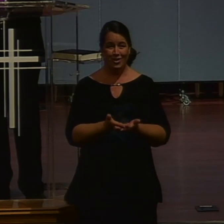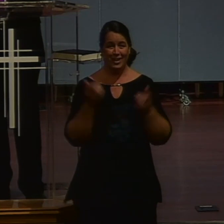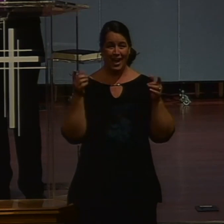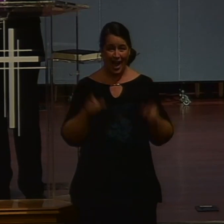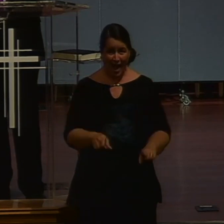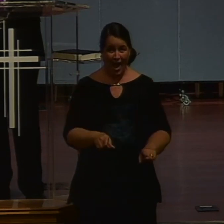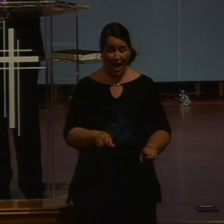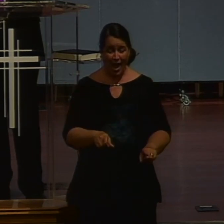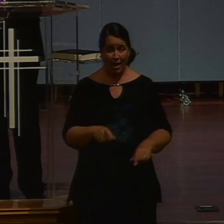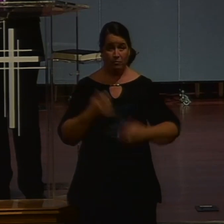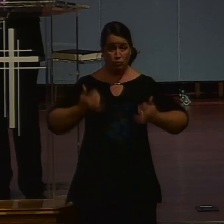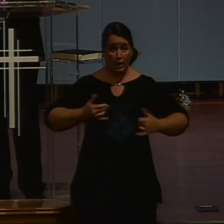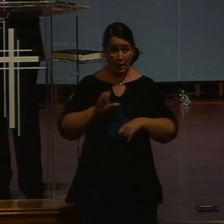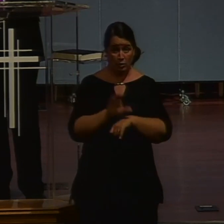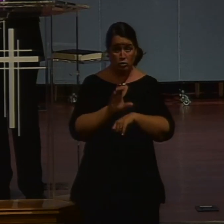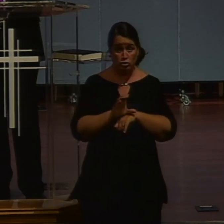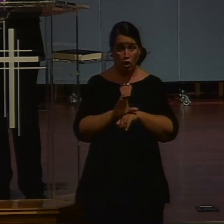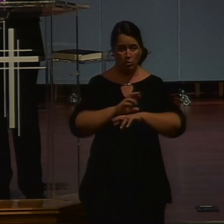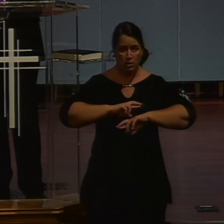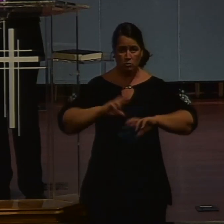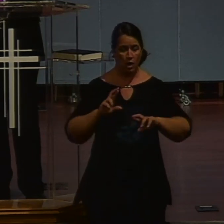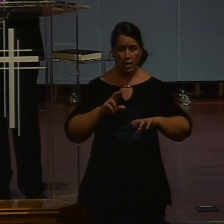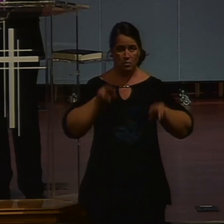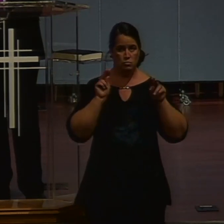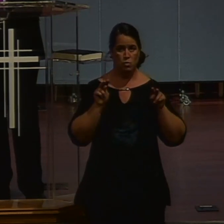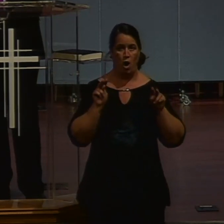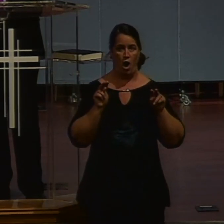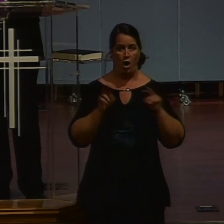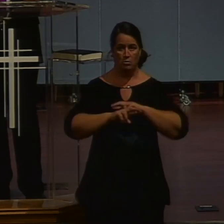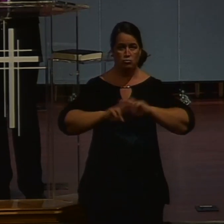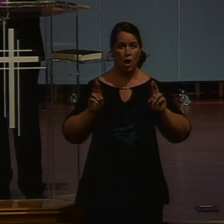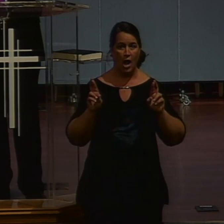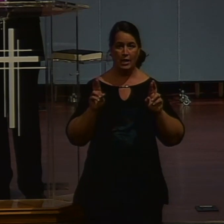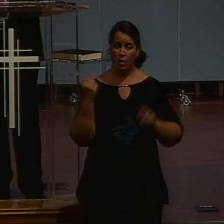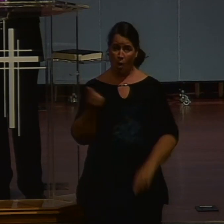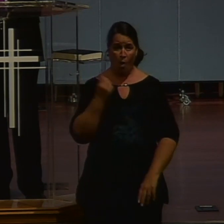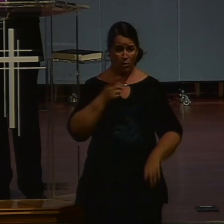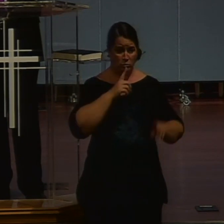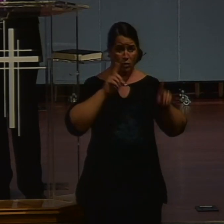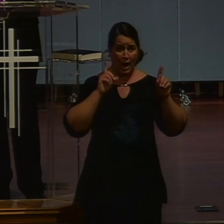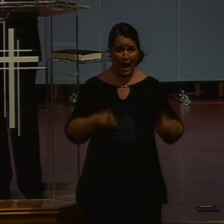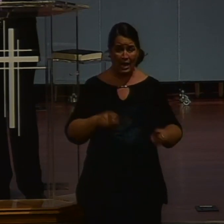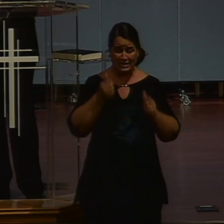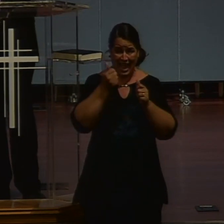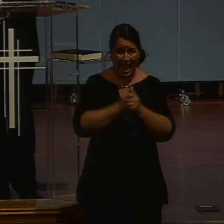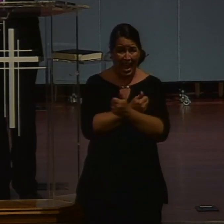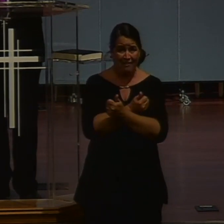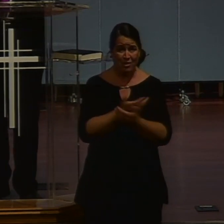for the church to be on its toes. Pastor Lanny said at prayer meeting this week that we need to be ready always to answer every